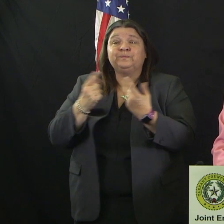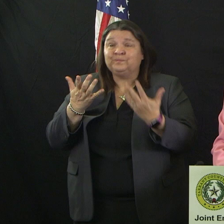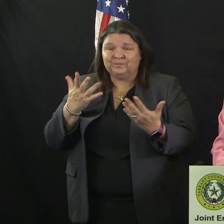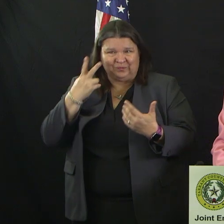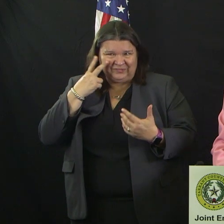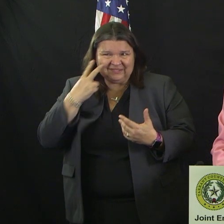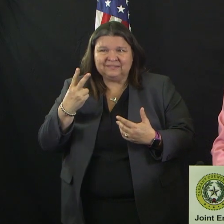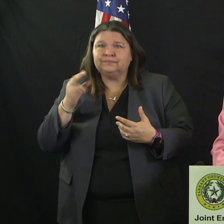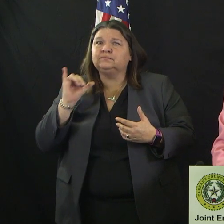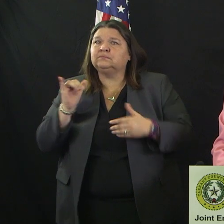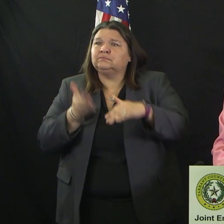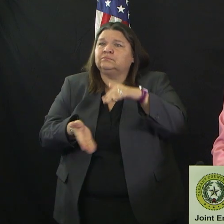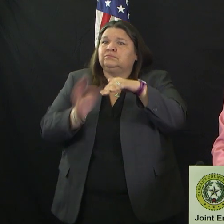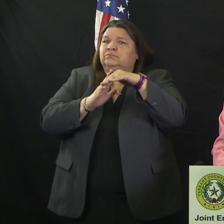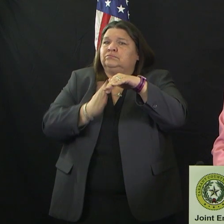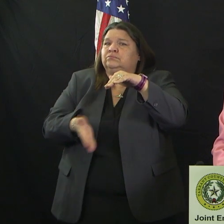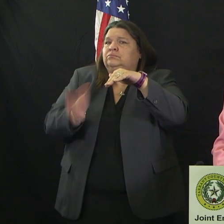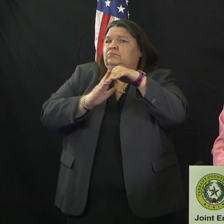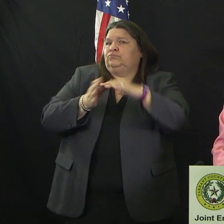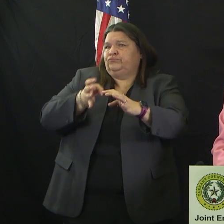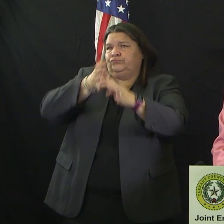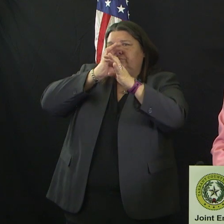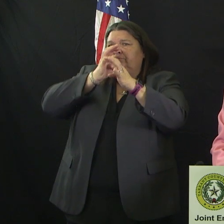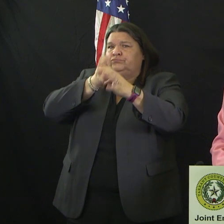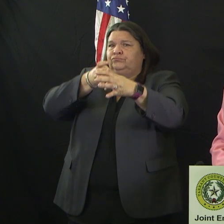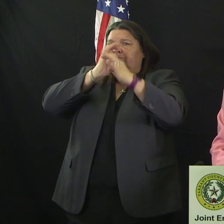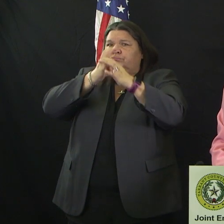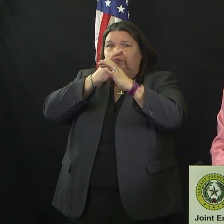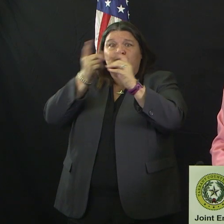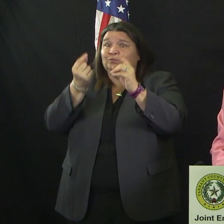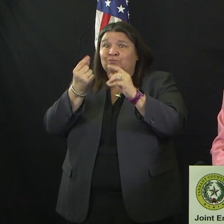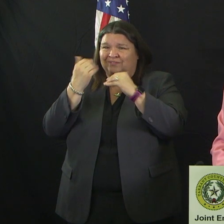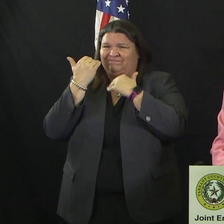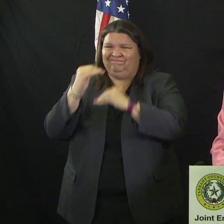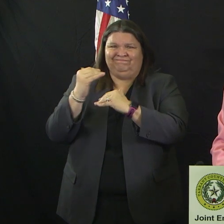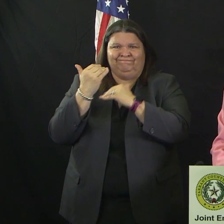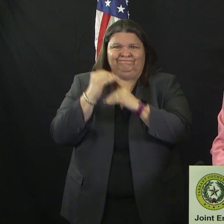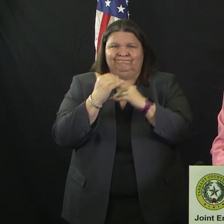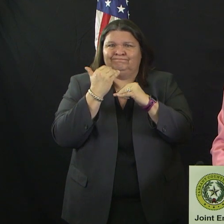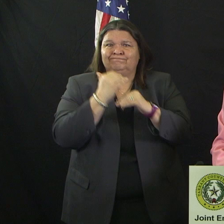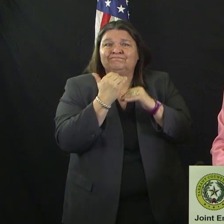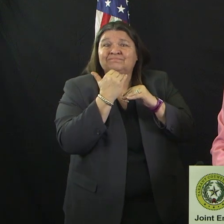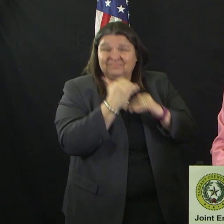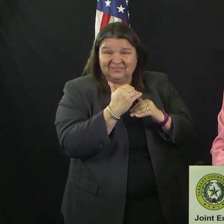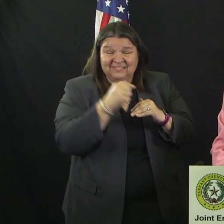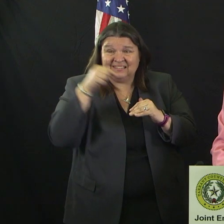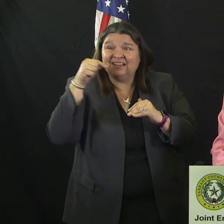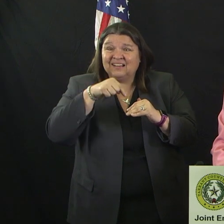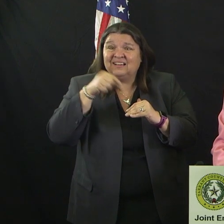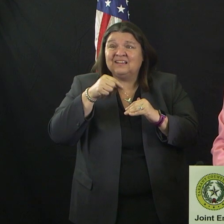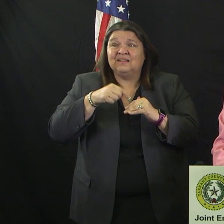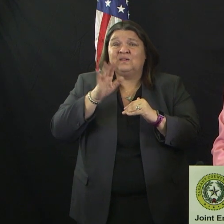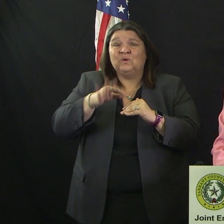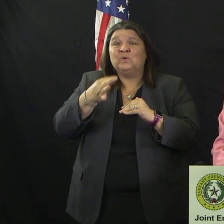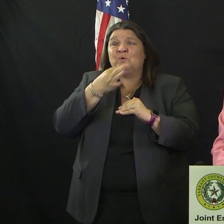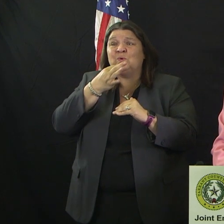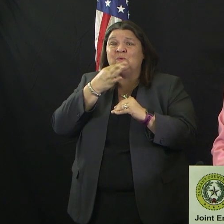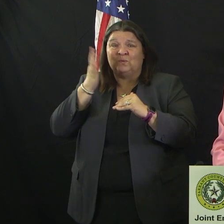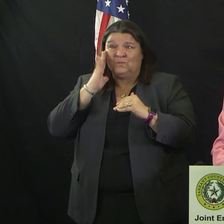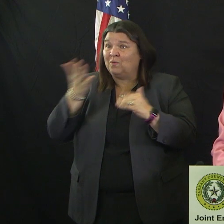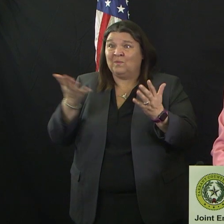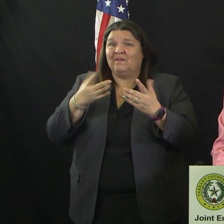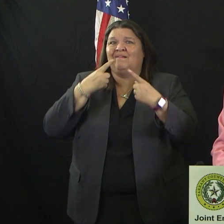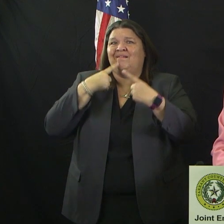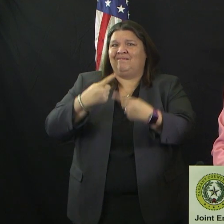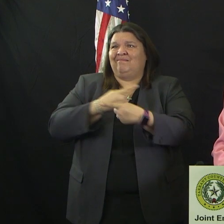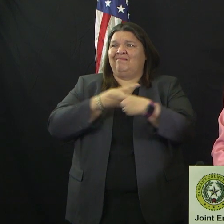on public spaces and public buildings. Specifically, we will be announcing that we're moving all bars and